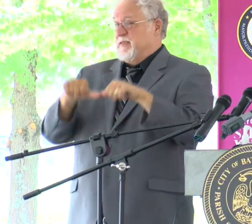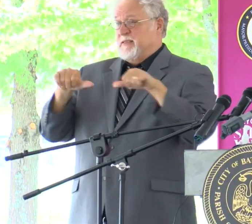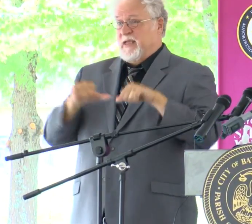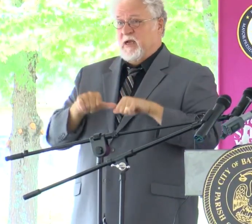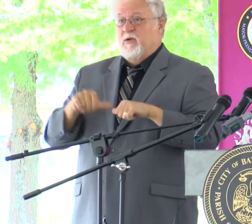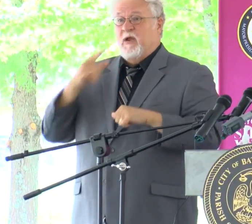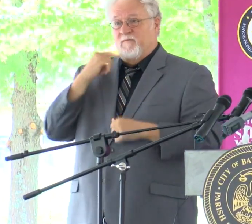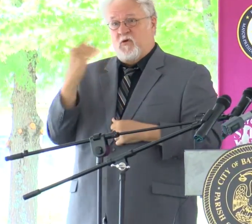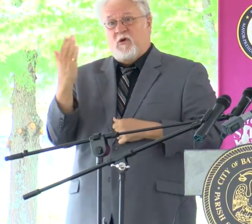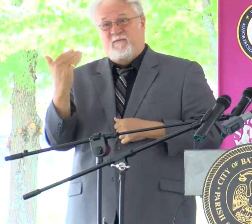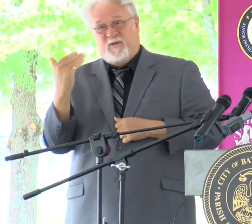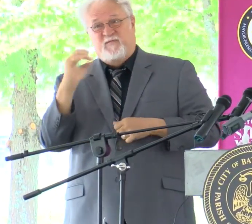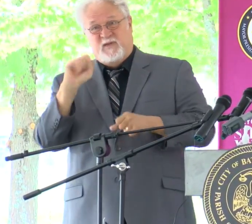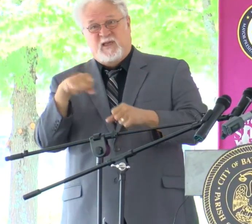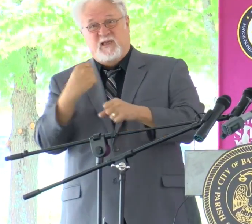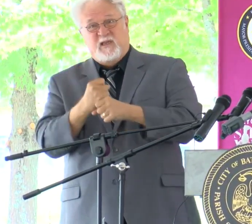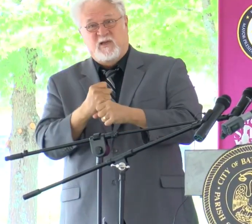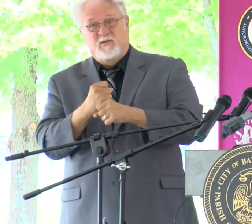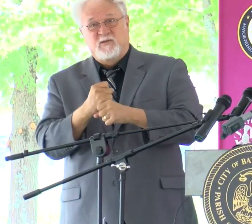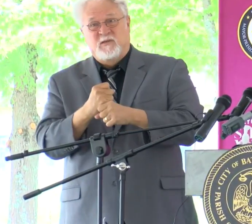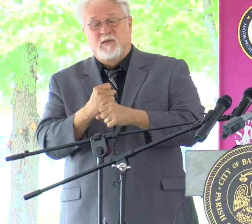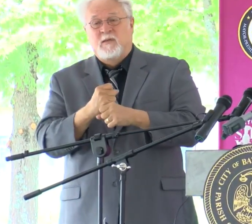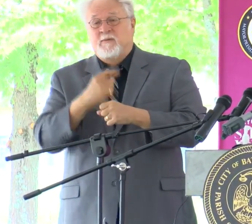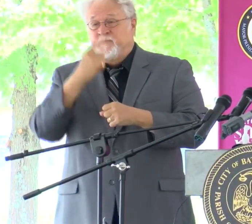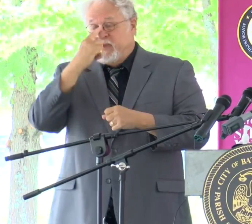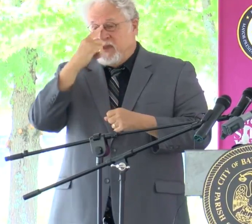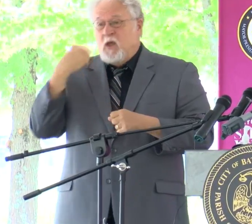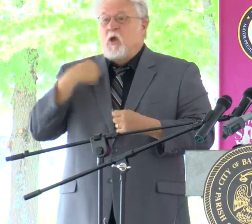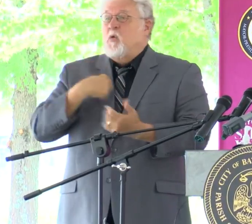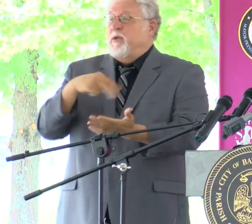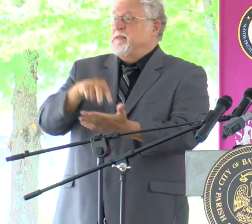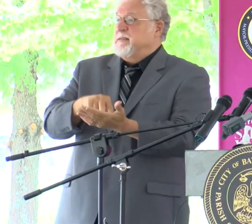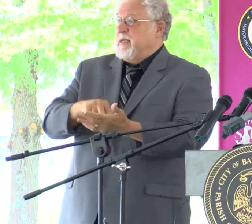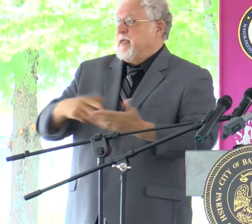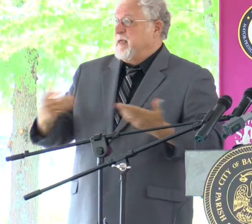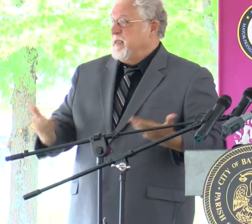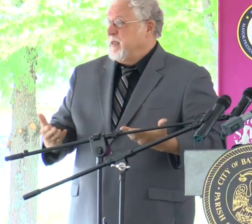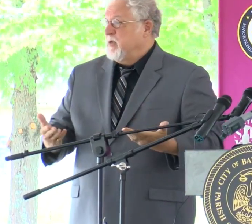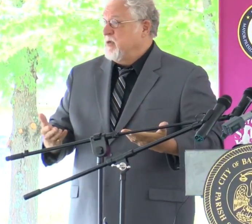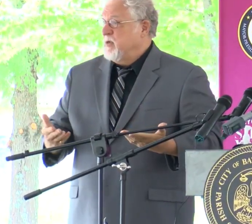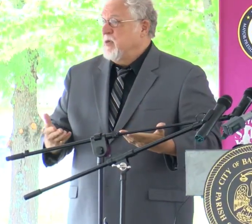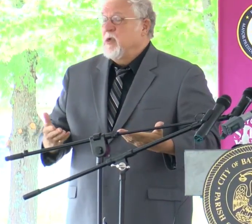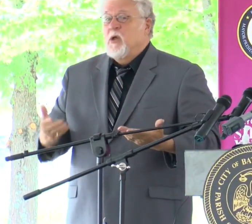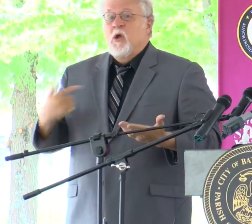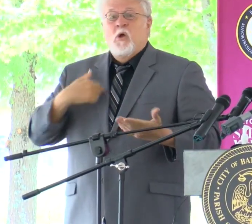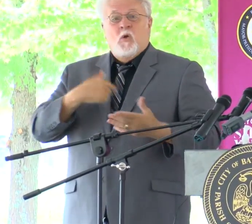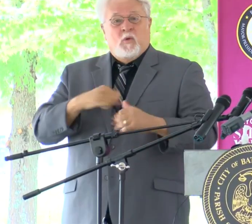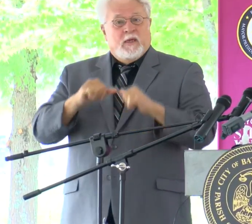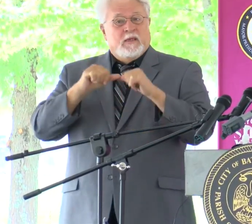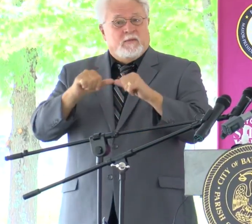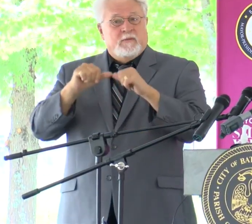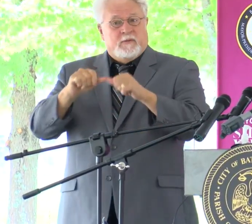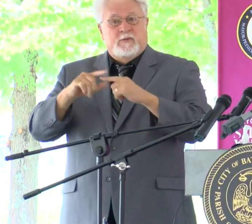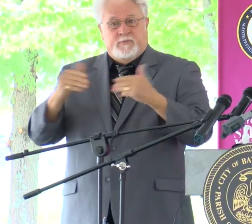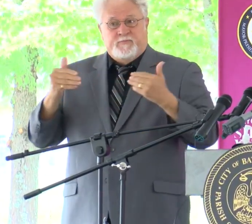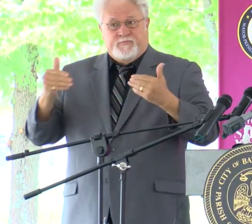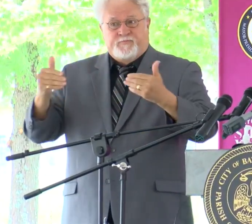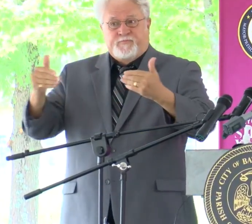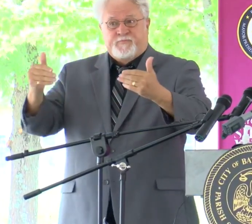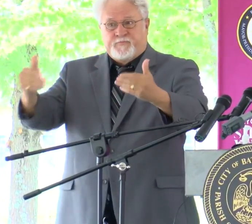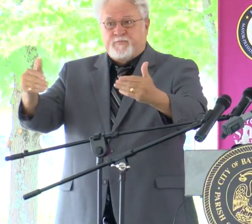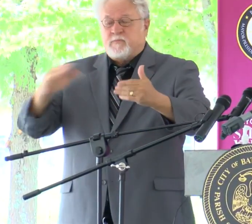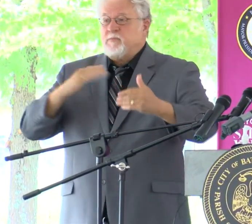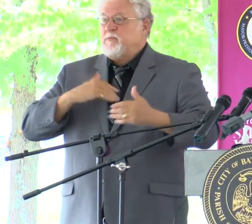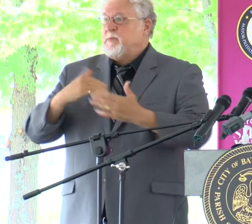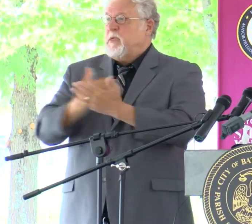for 15 years. We stand before you today as we continue to move toward